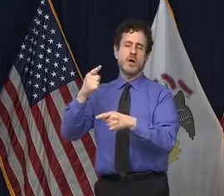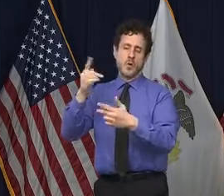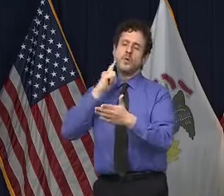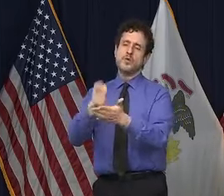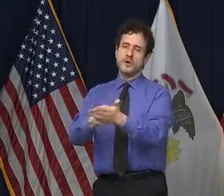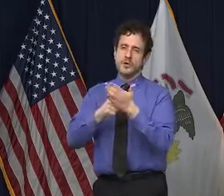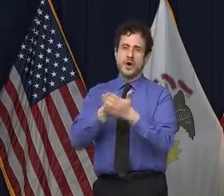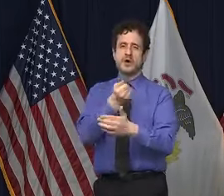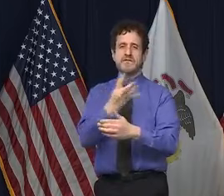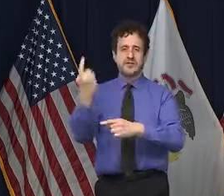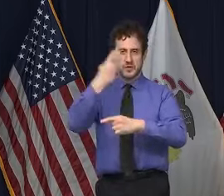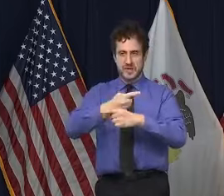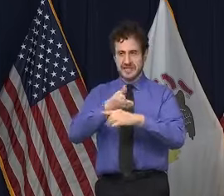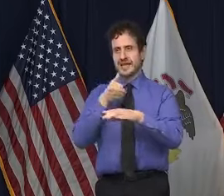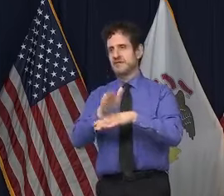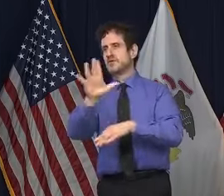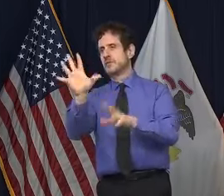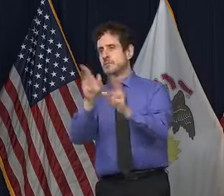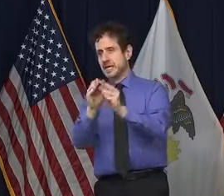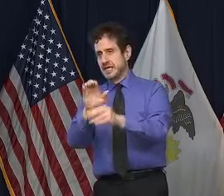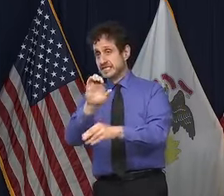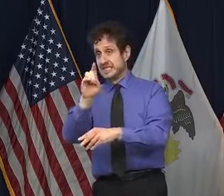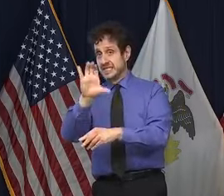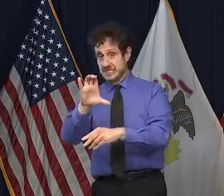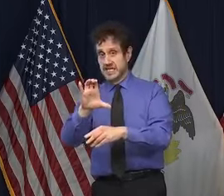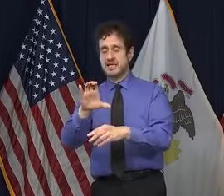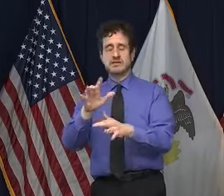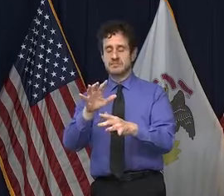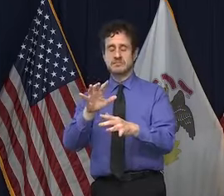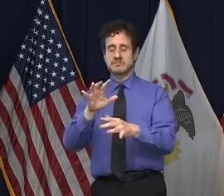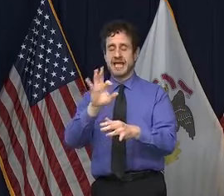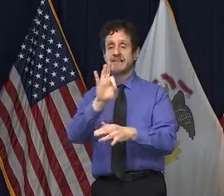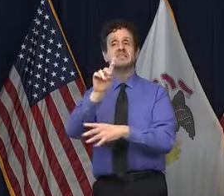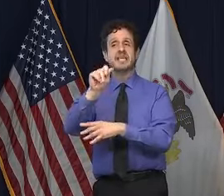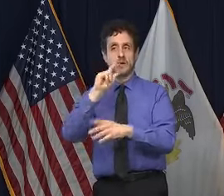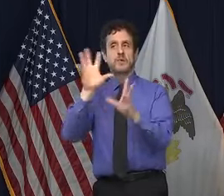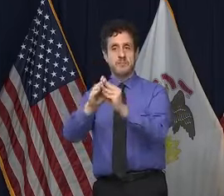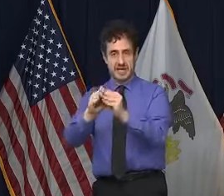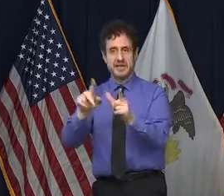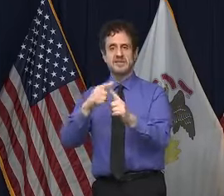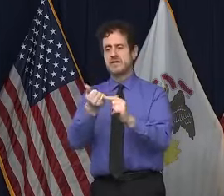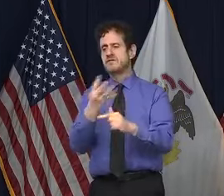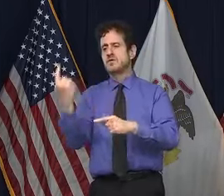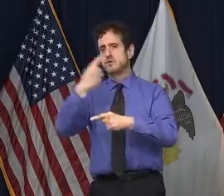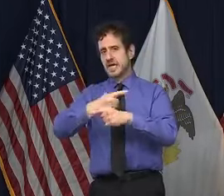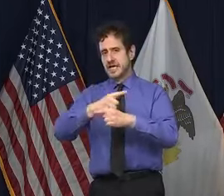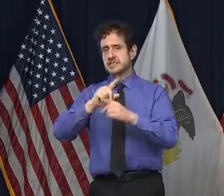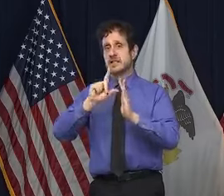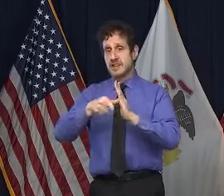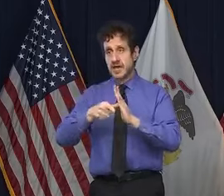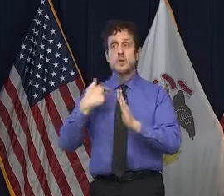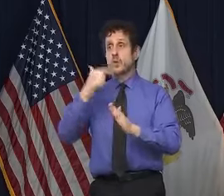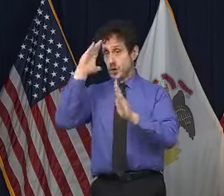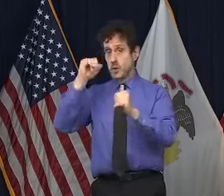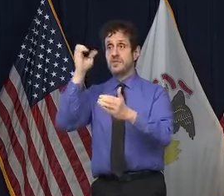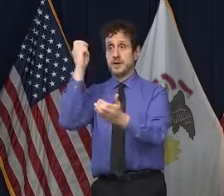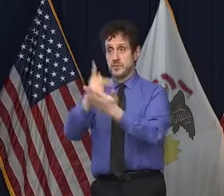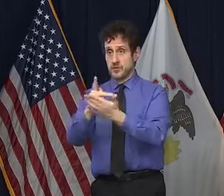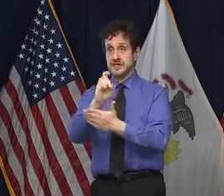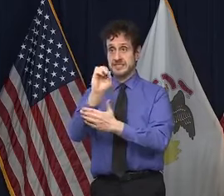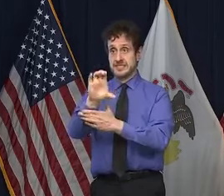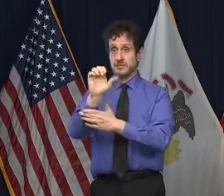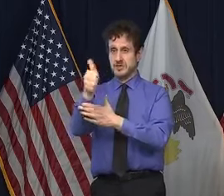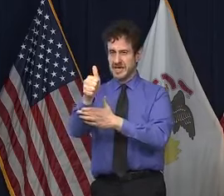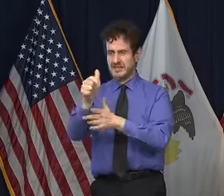So, you know, our expectation, our hope is that the EUA will be granted on the 10th, and then there will be relatively quick distribution